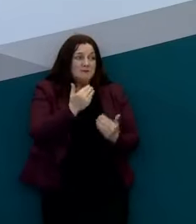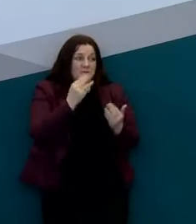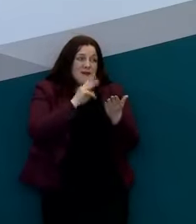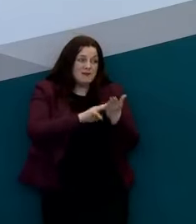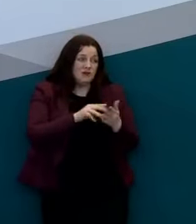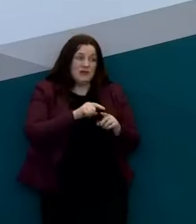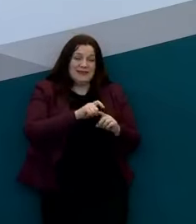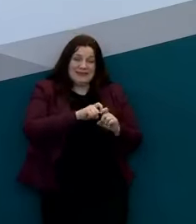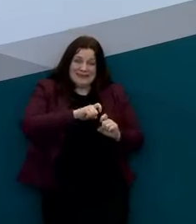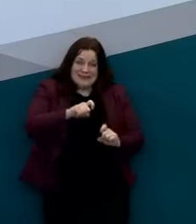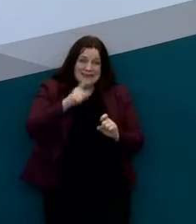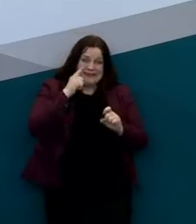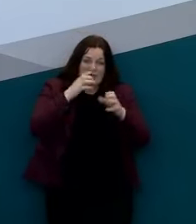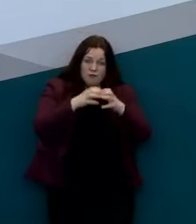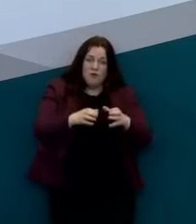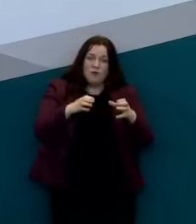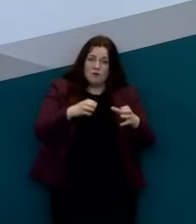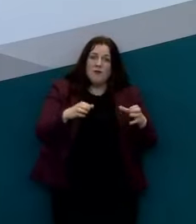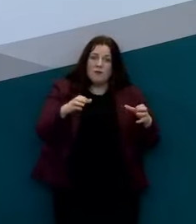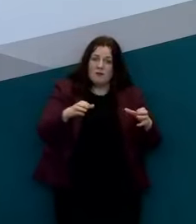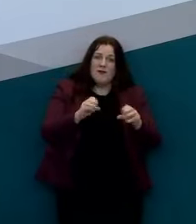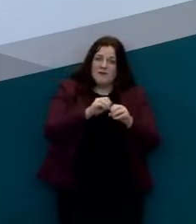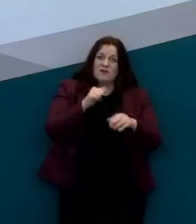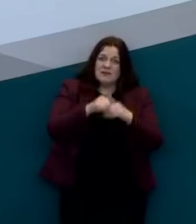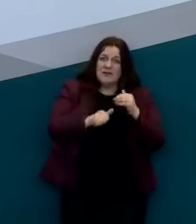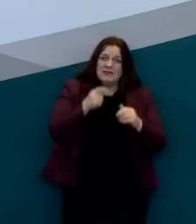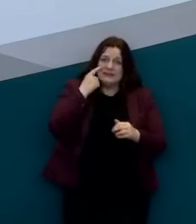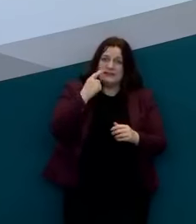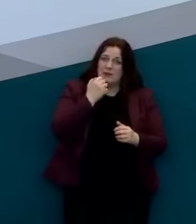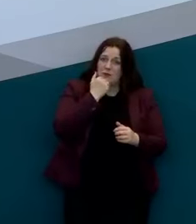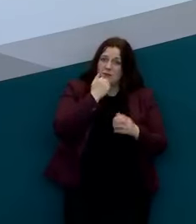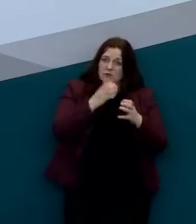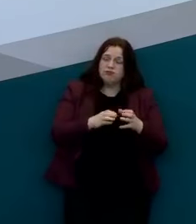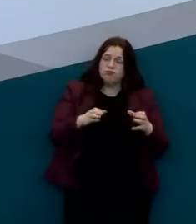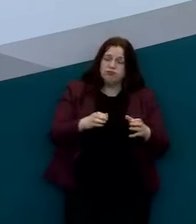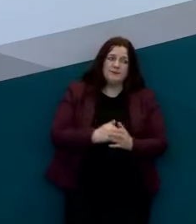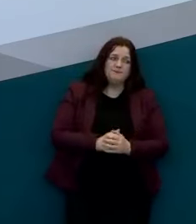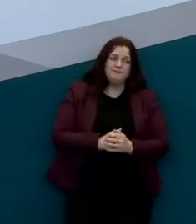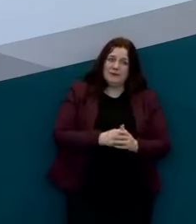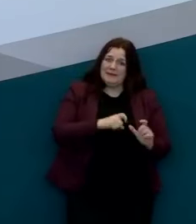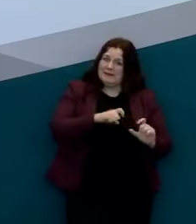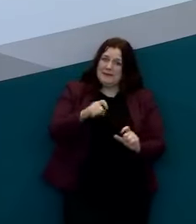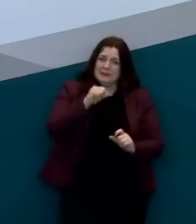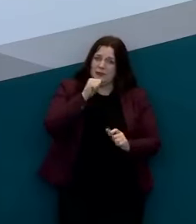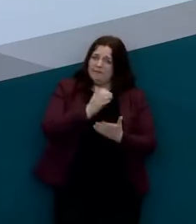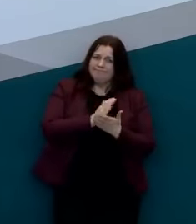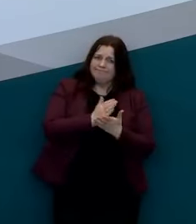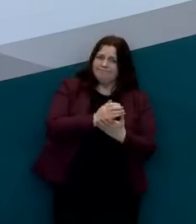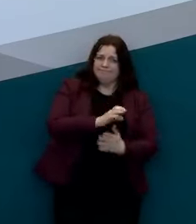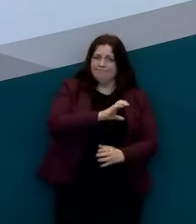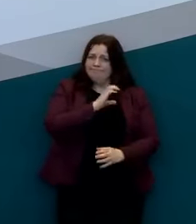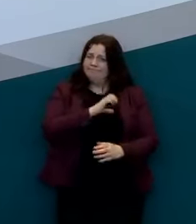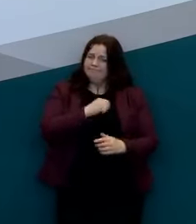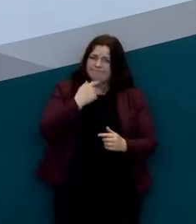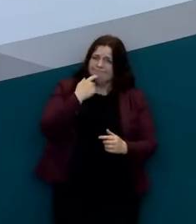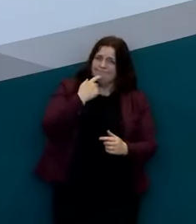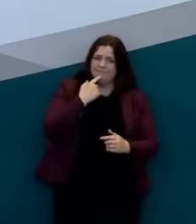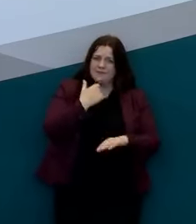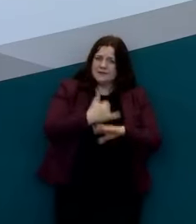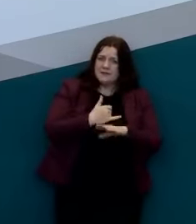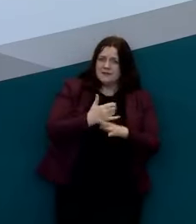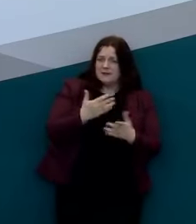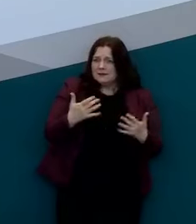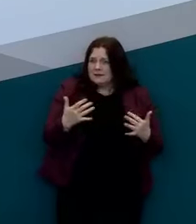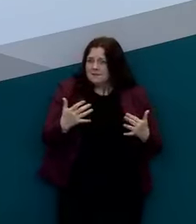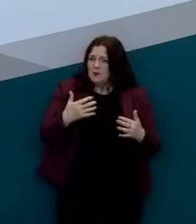growth in the disease on a day-to-day basis and we still have uncertainty about precisely uh how